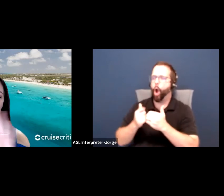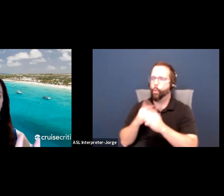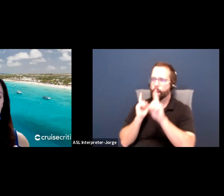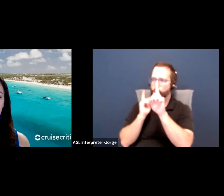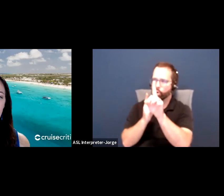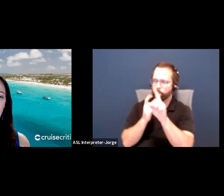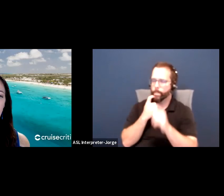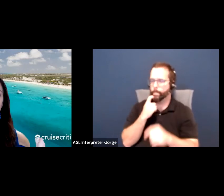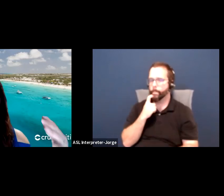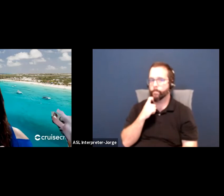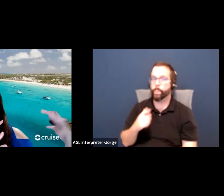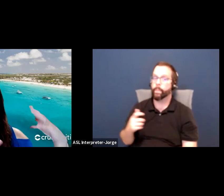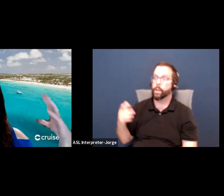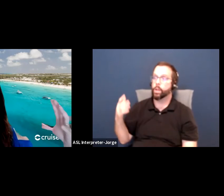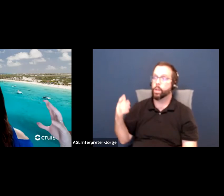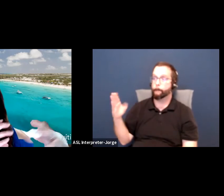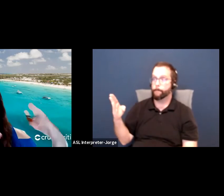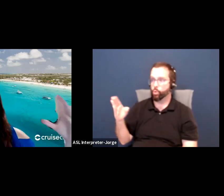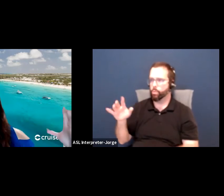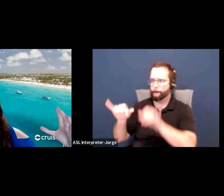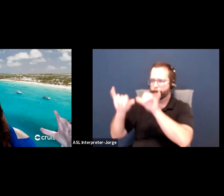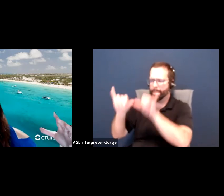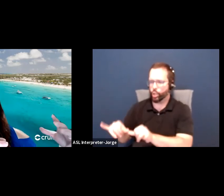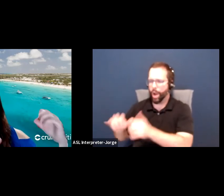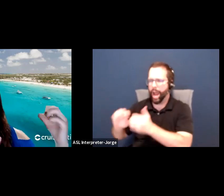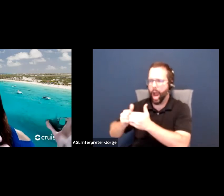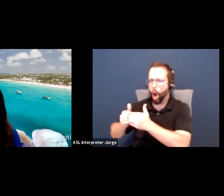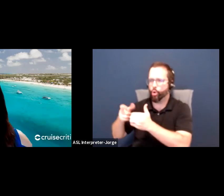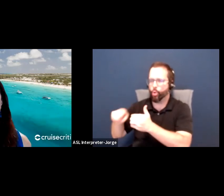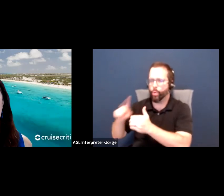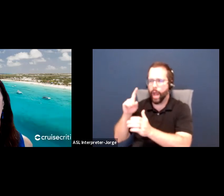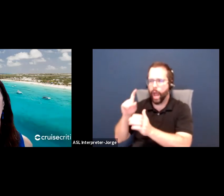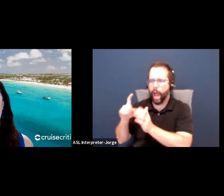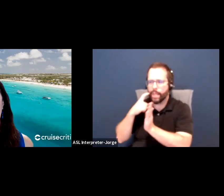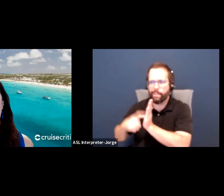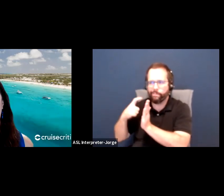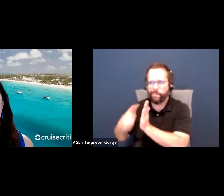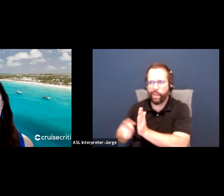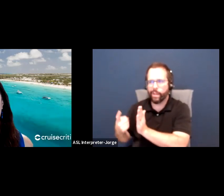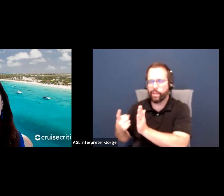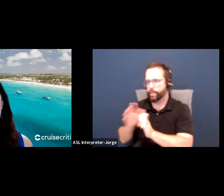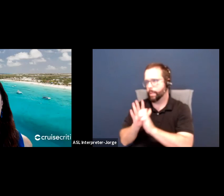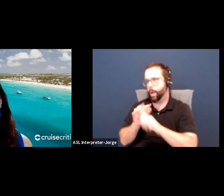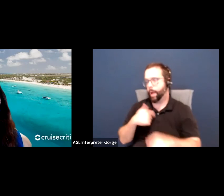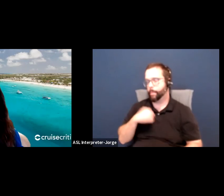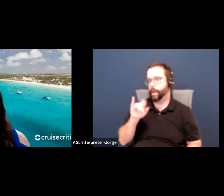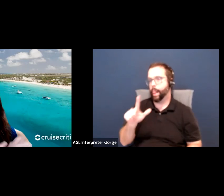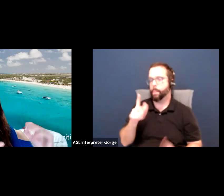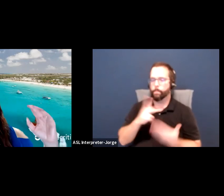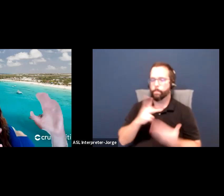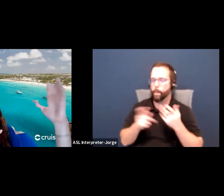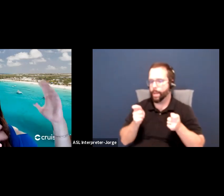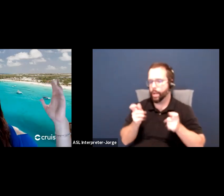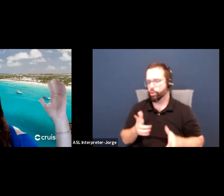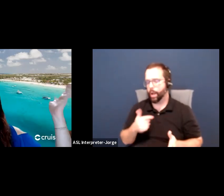So let's say I run, I'm an IL program manager under this, you know, and I cover